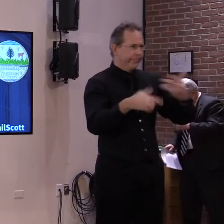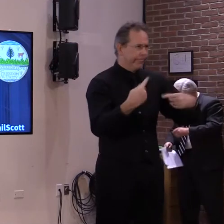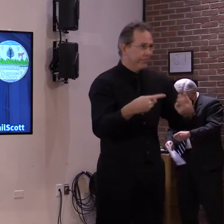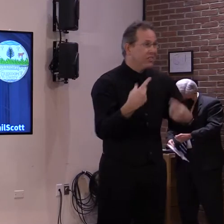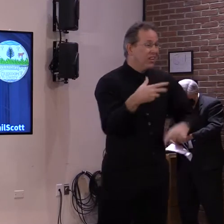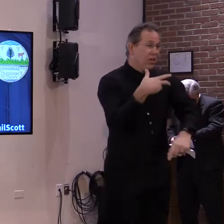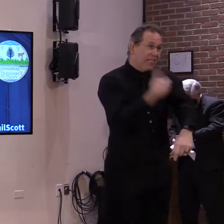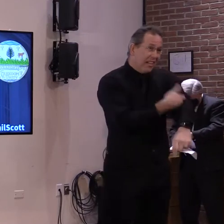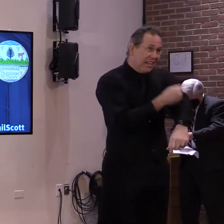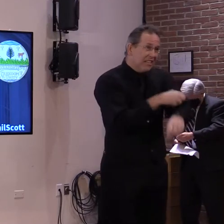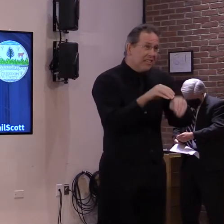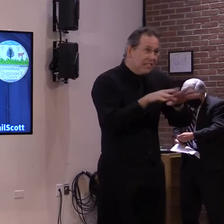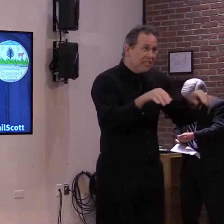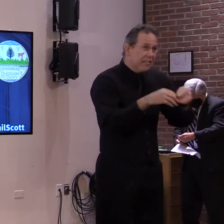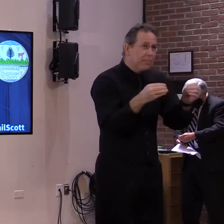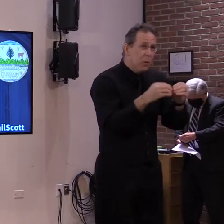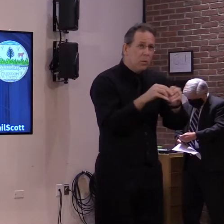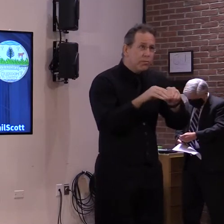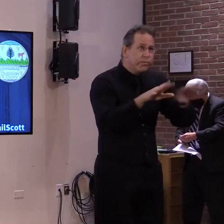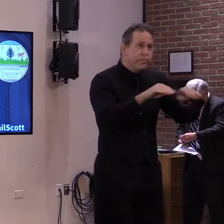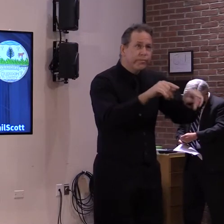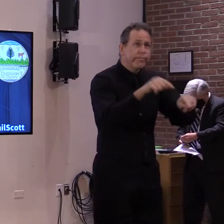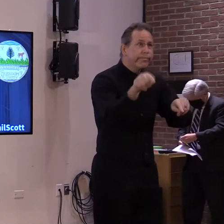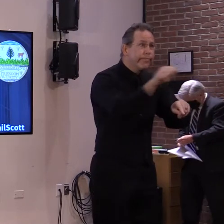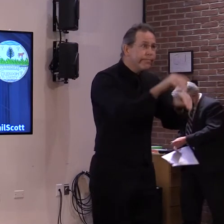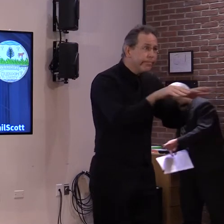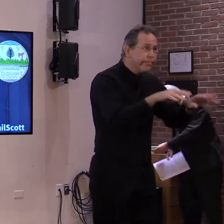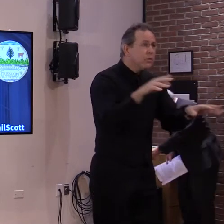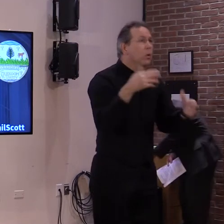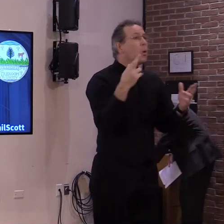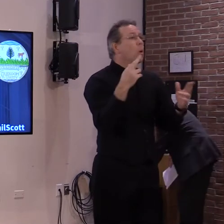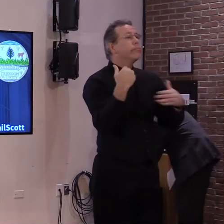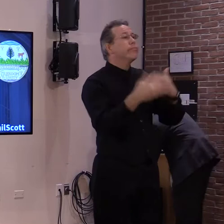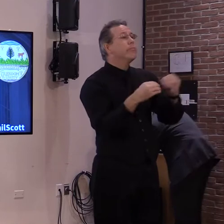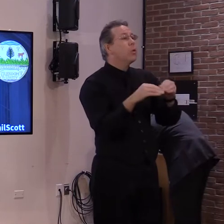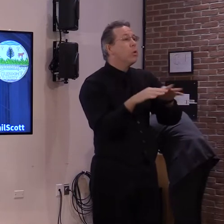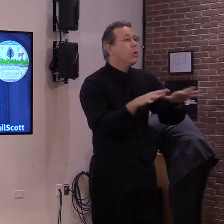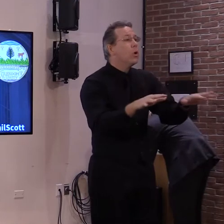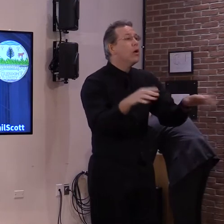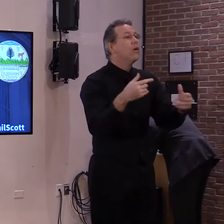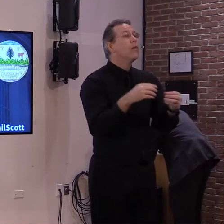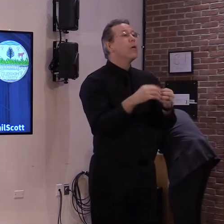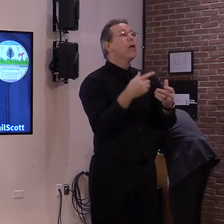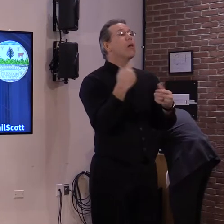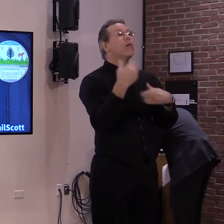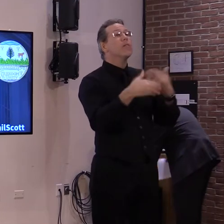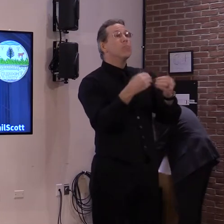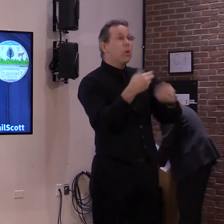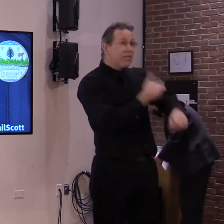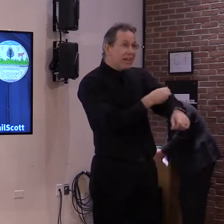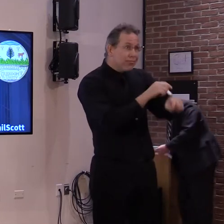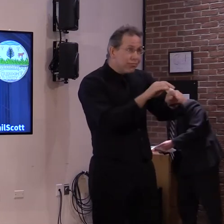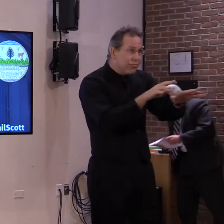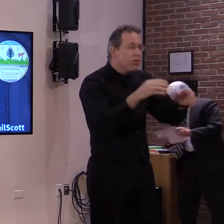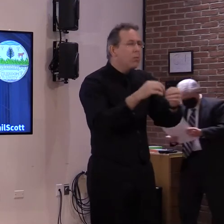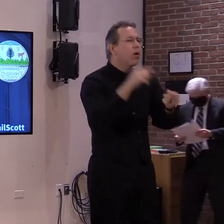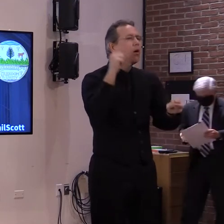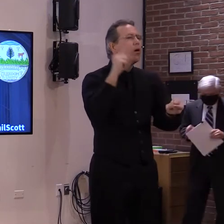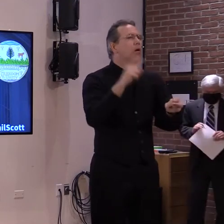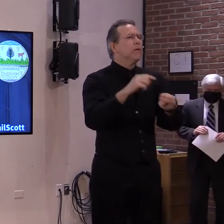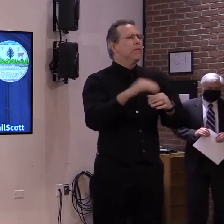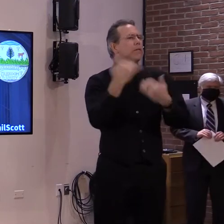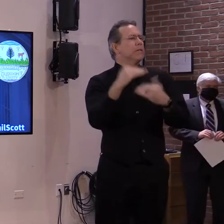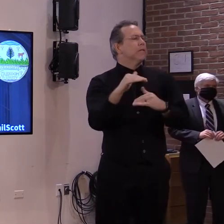my hope we'll soon get to a place where we can begin lifting restrictions once again and then to the point where we no